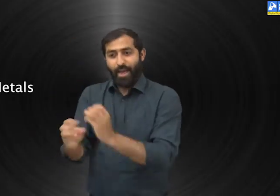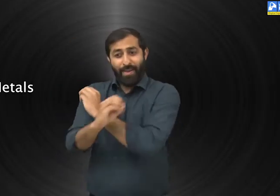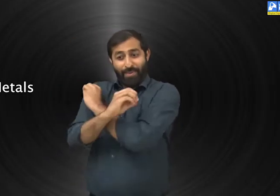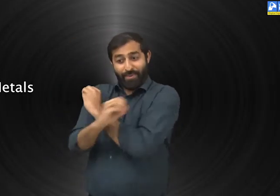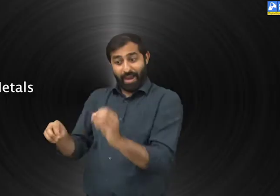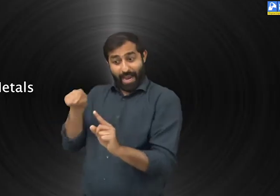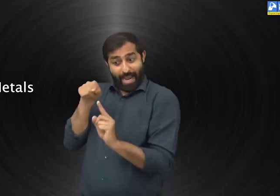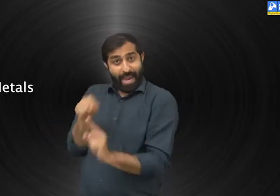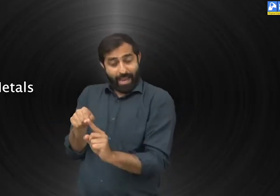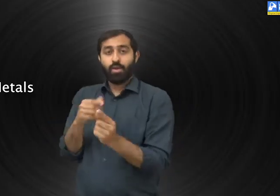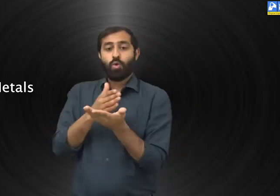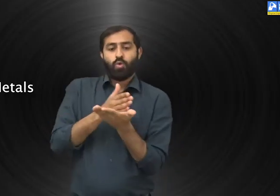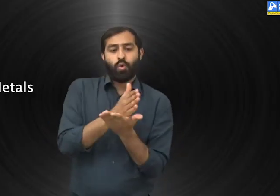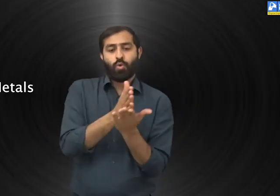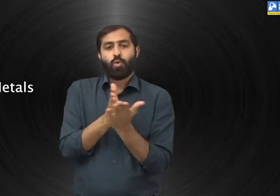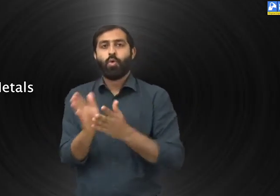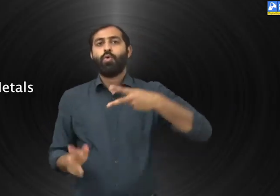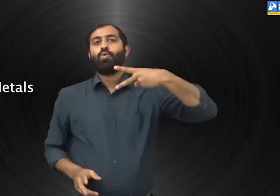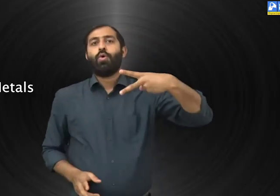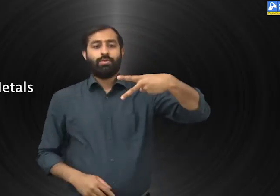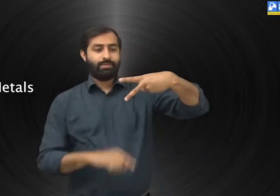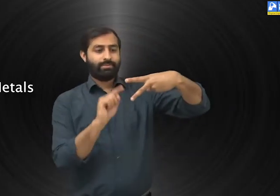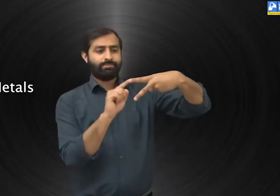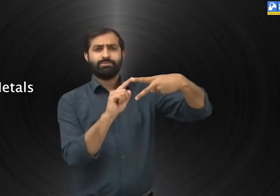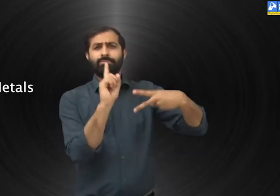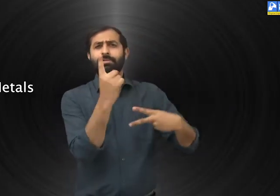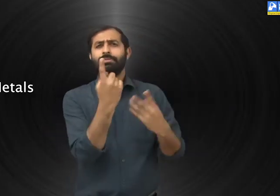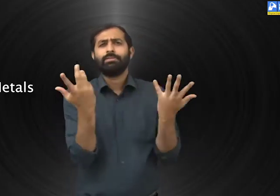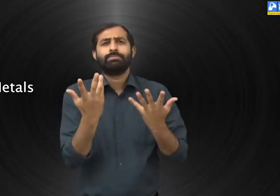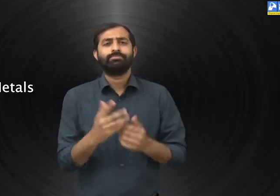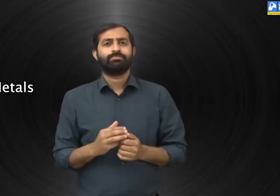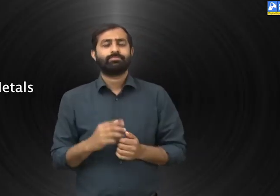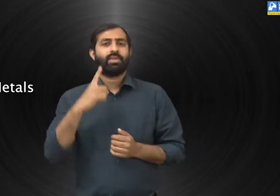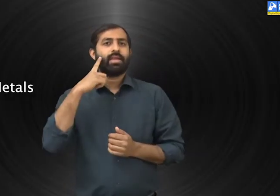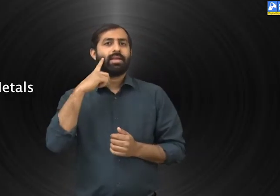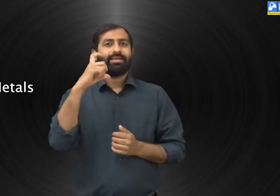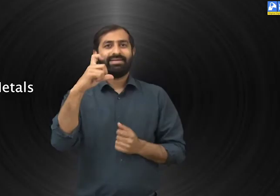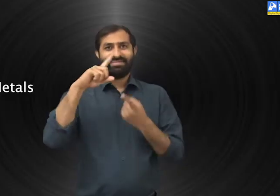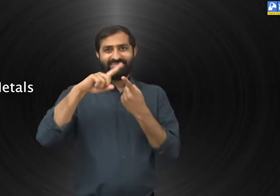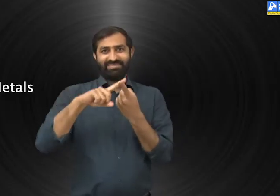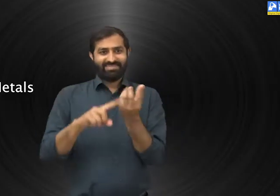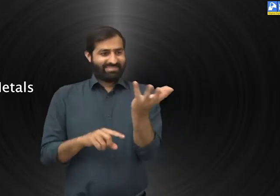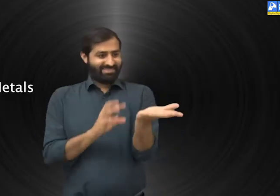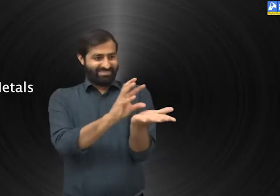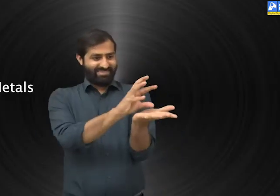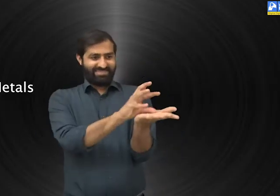Non-metals can be in two forms, solids,